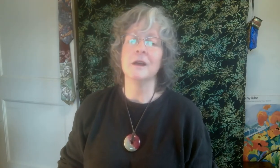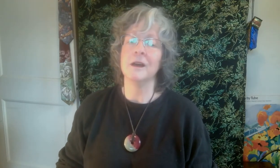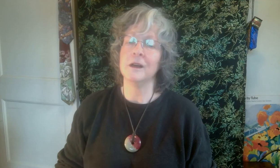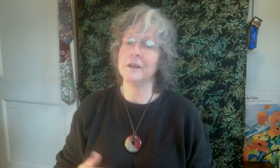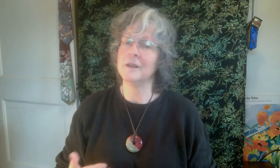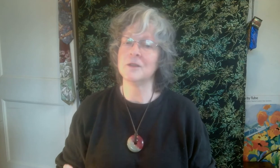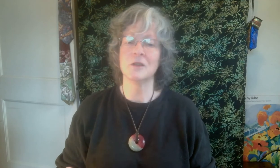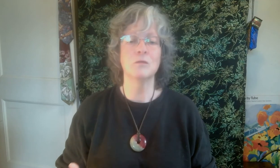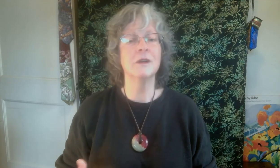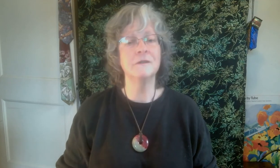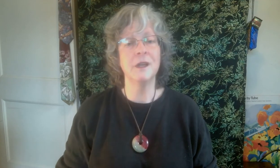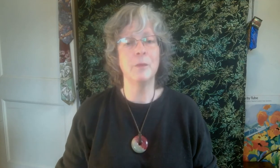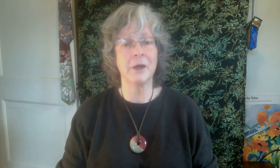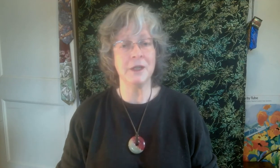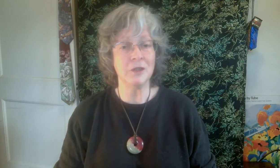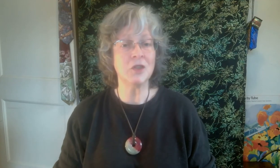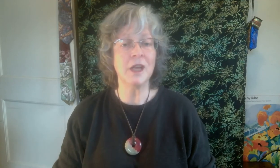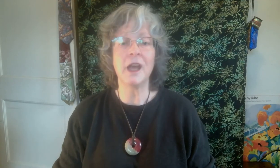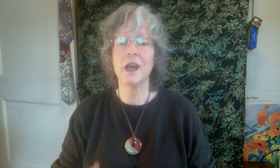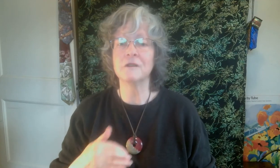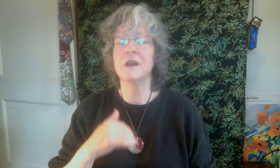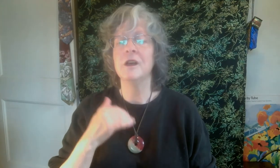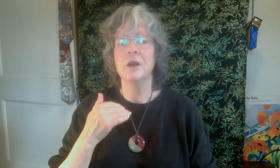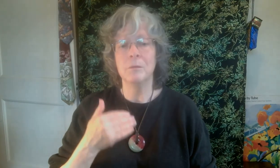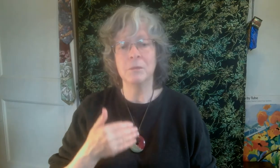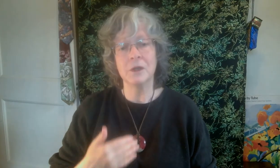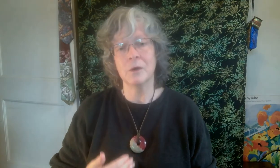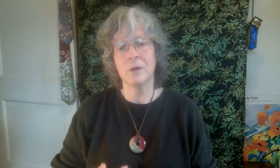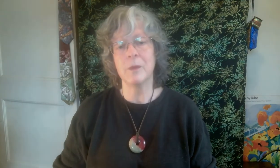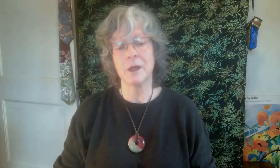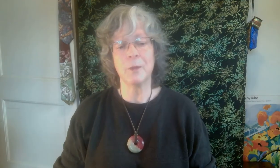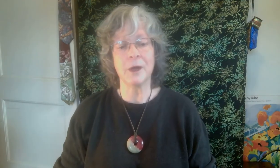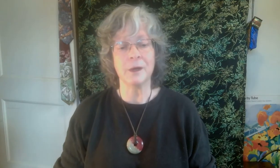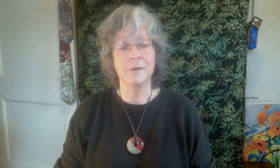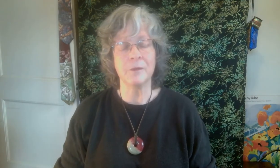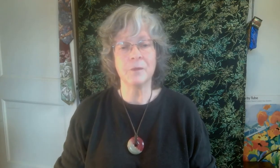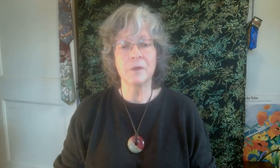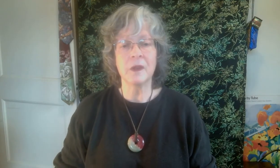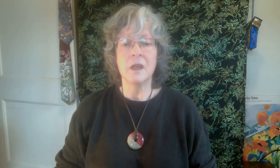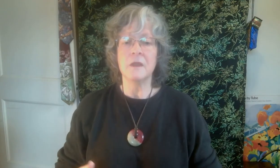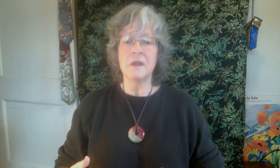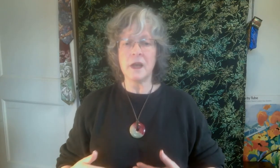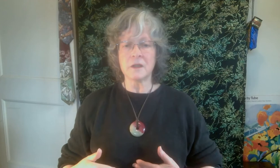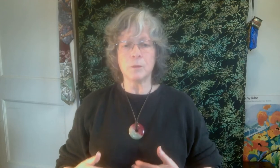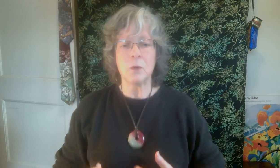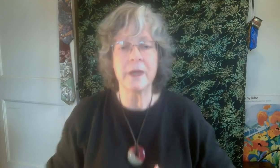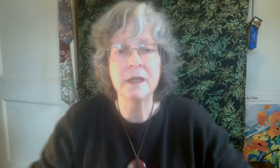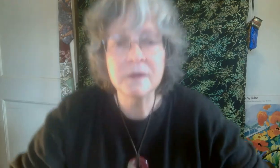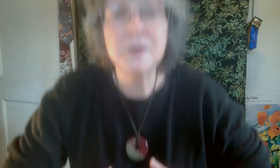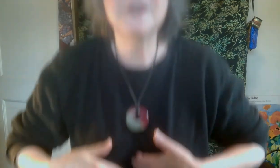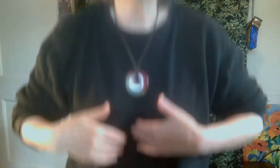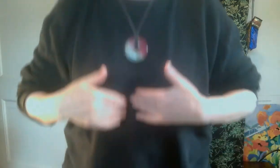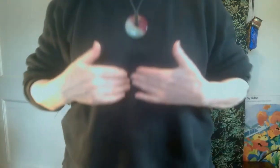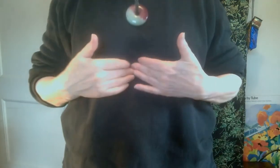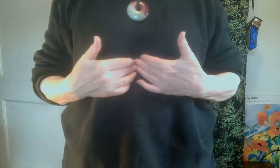It's just roughly about an inch and a half below the belly button. The next point is CV14.